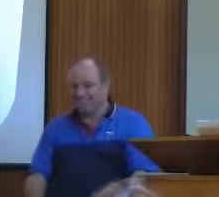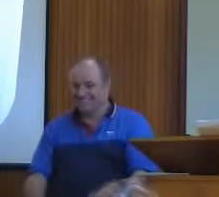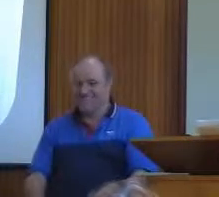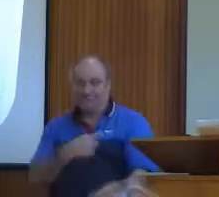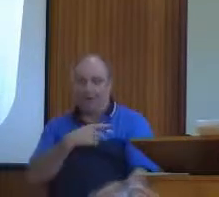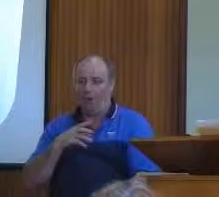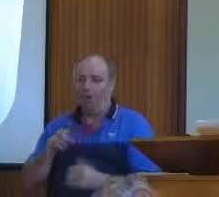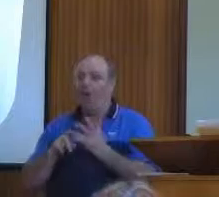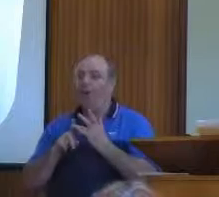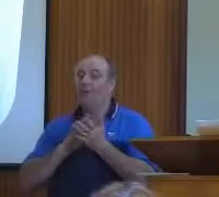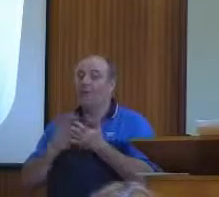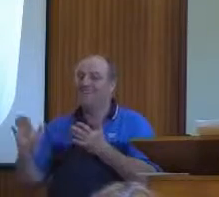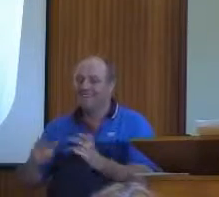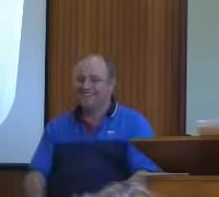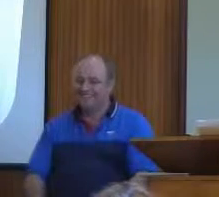Why did He choose me?